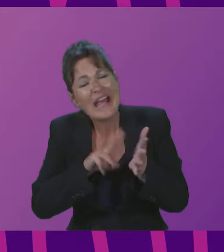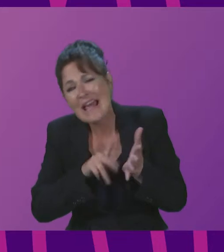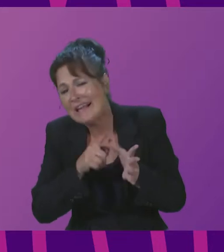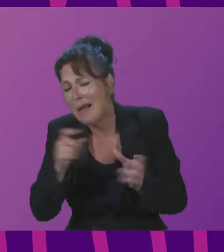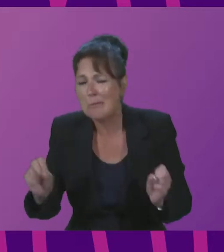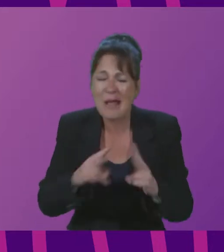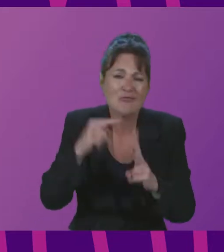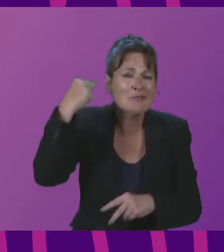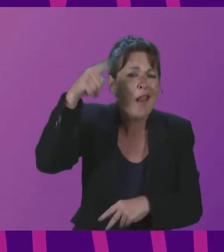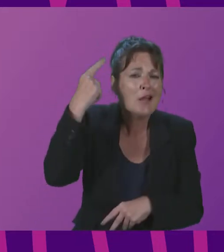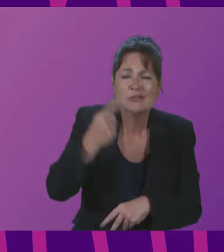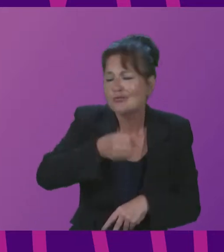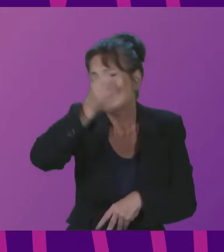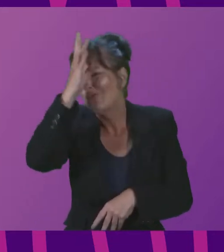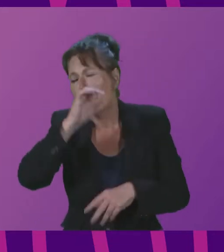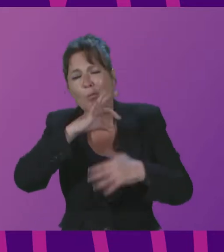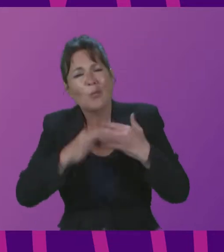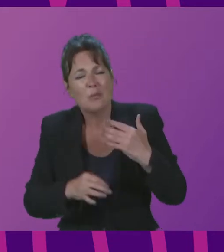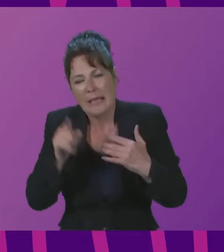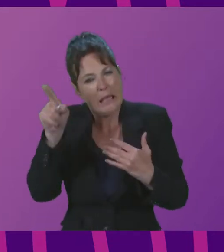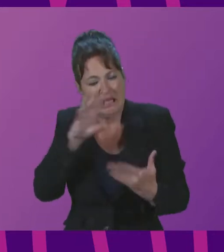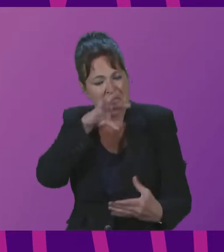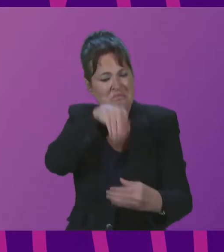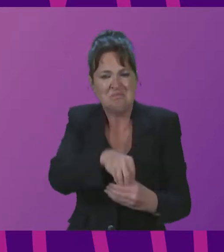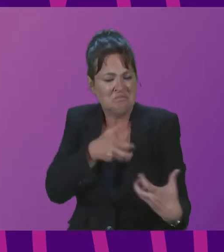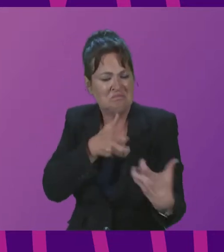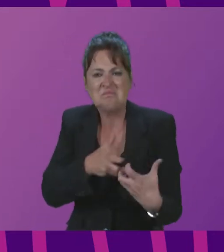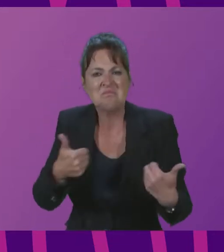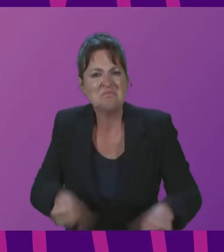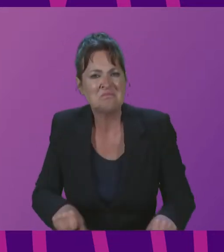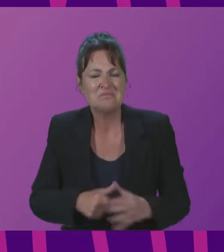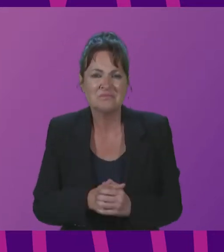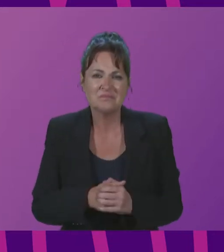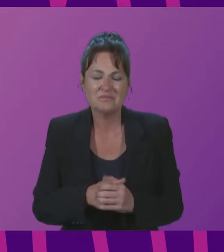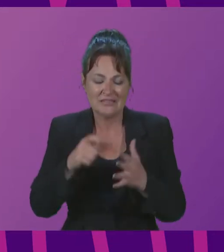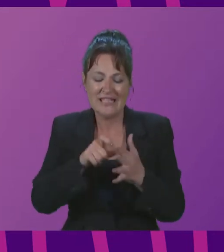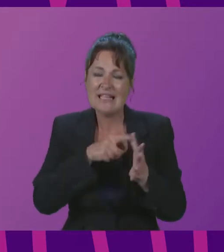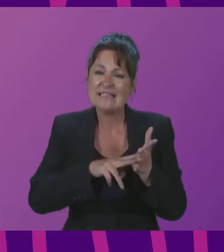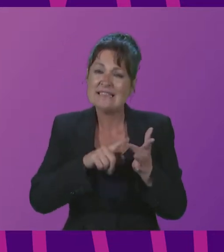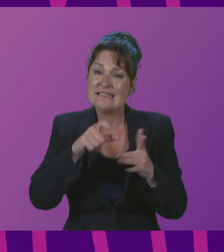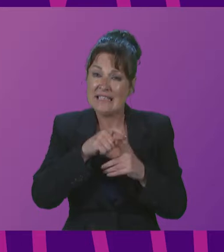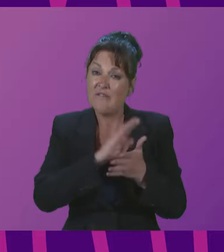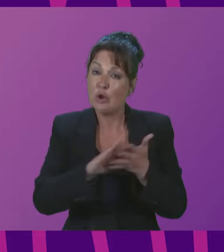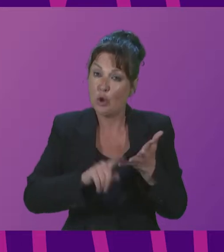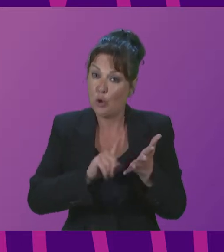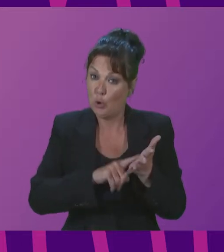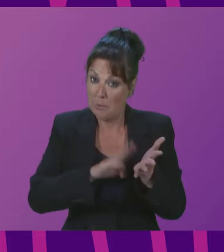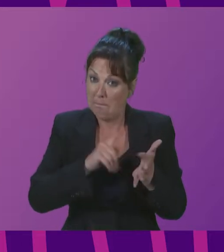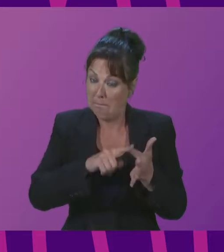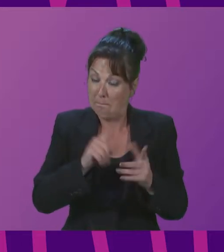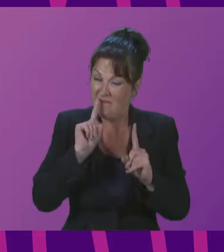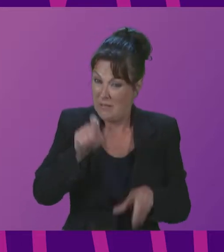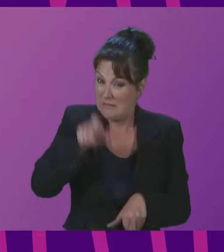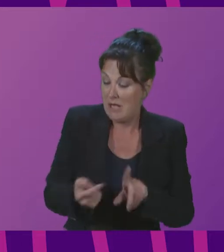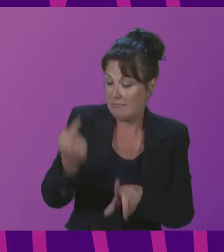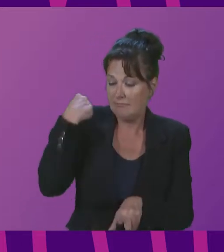London or any of the great capitals of European endeavour David Hume also told us that